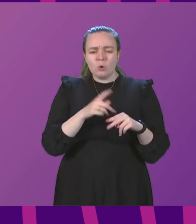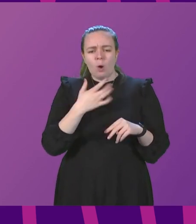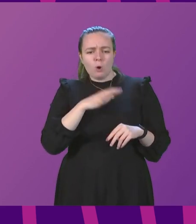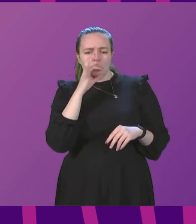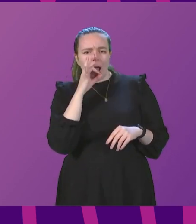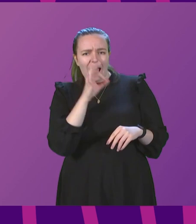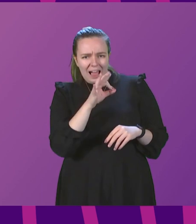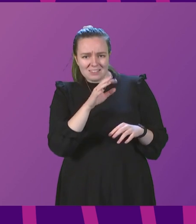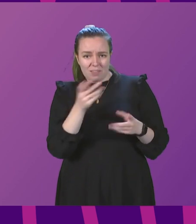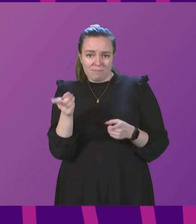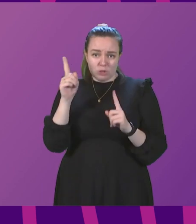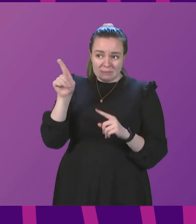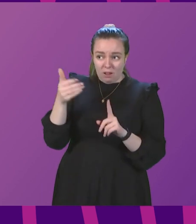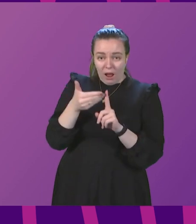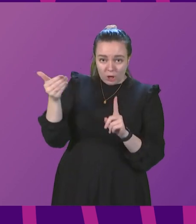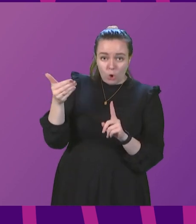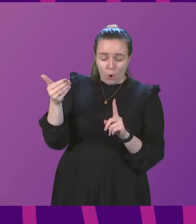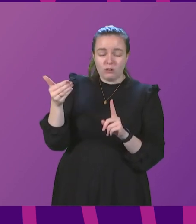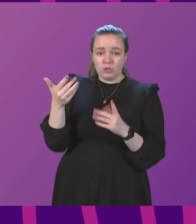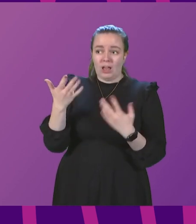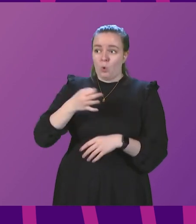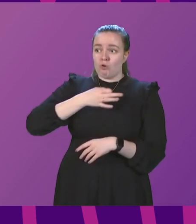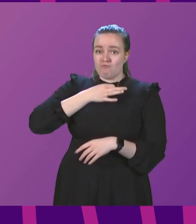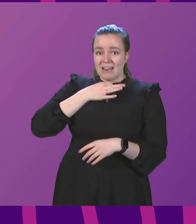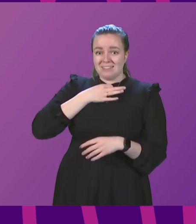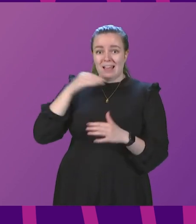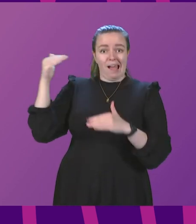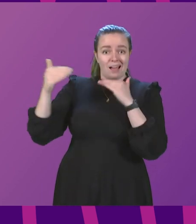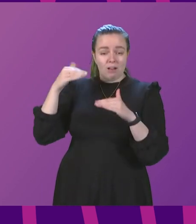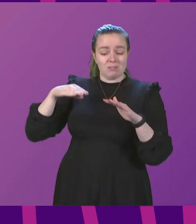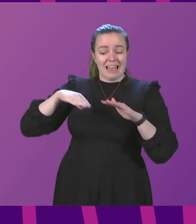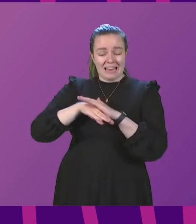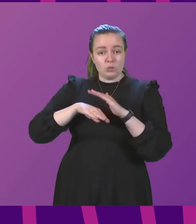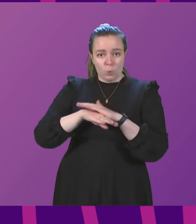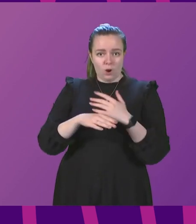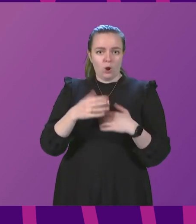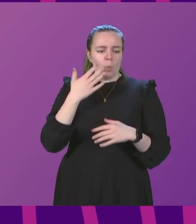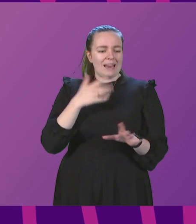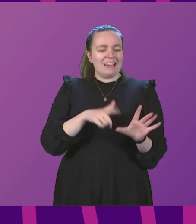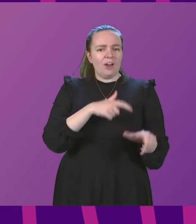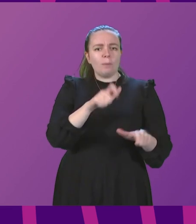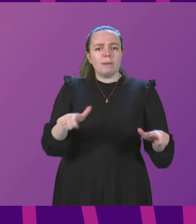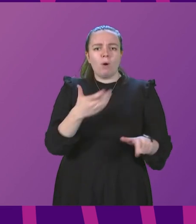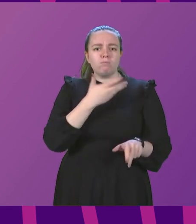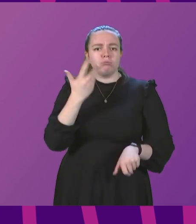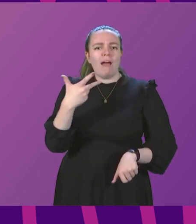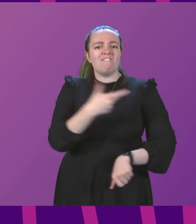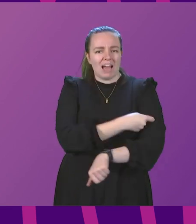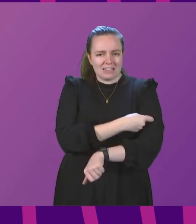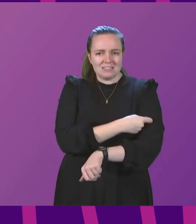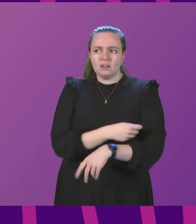if she acknowledges the heightened risk faced by adults in indoor settings with large numbers of unvaccinated young people and what further assurance she can give to school